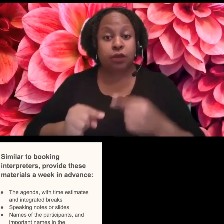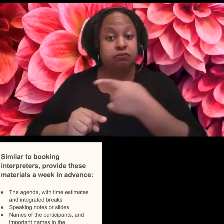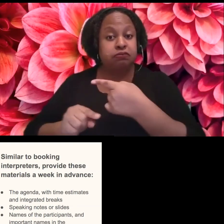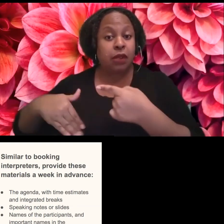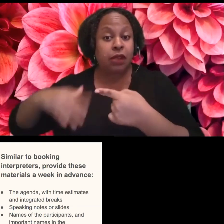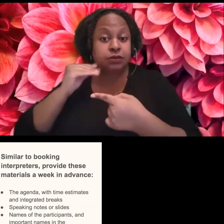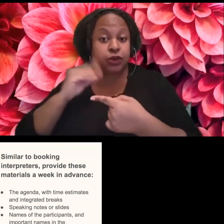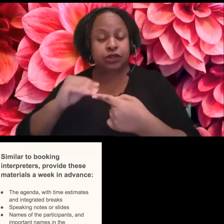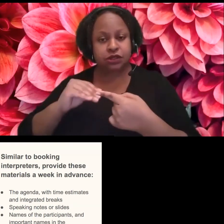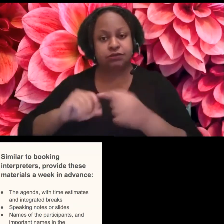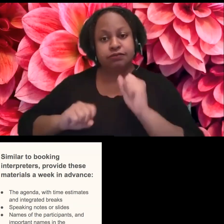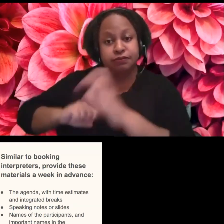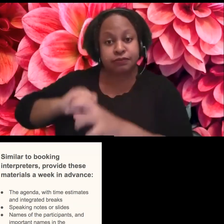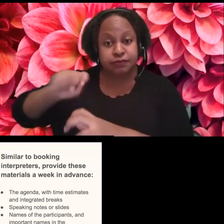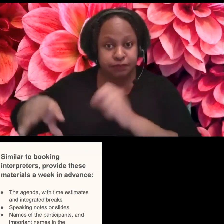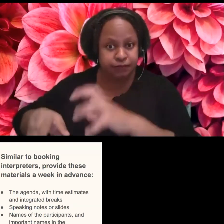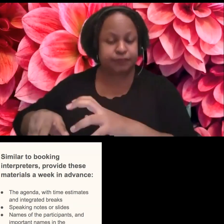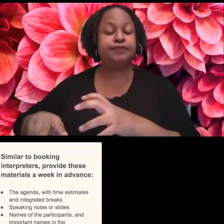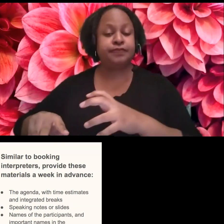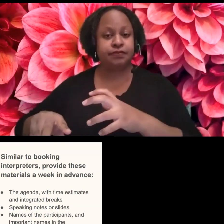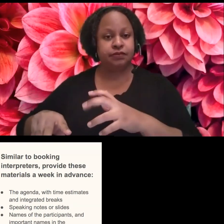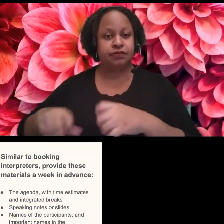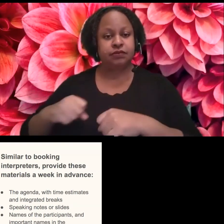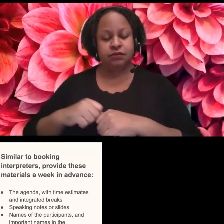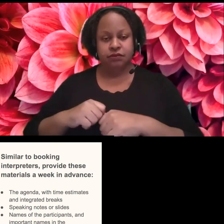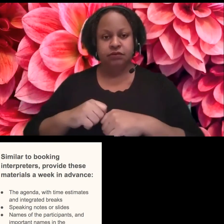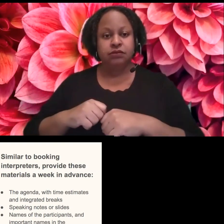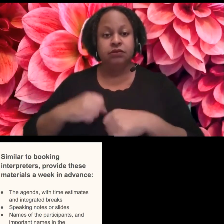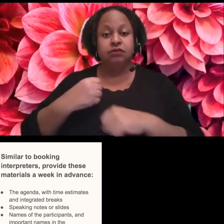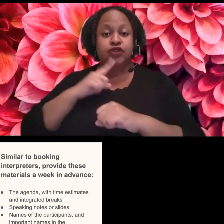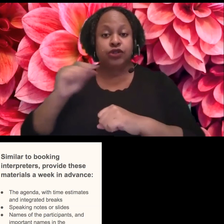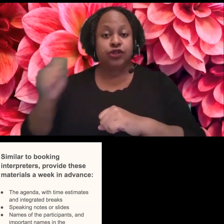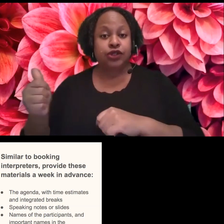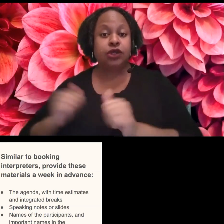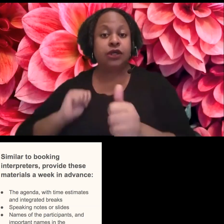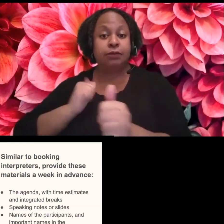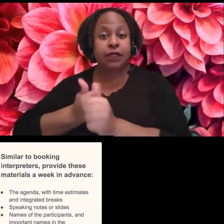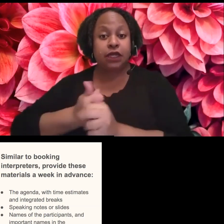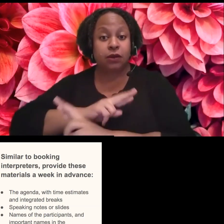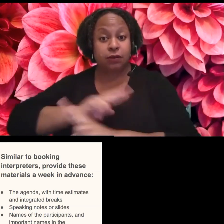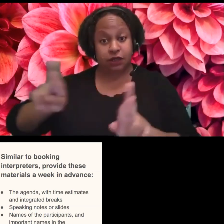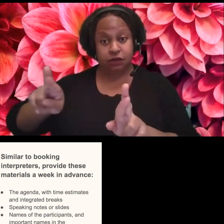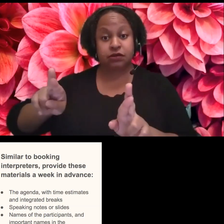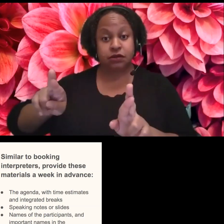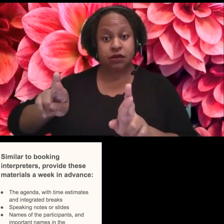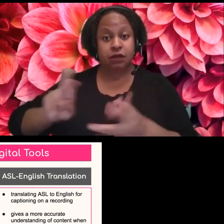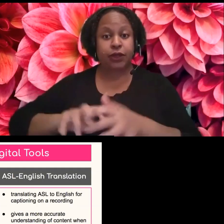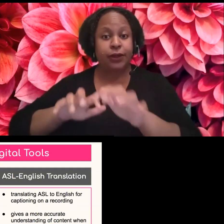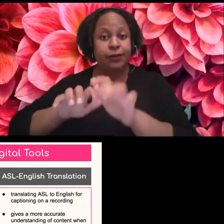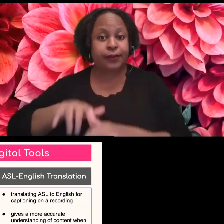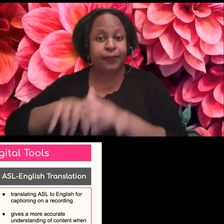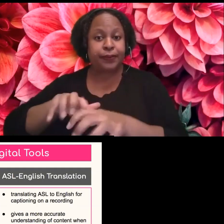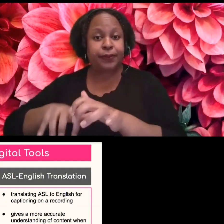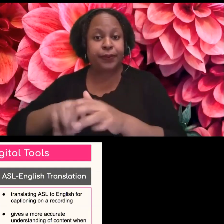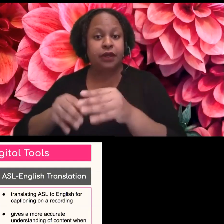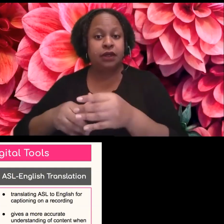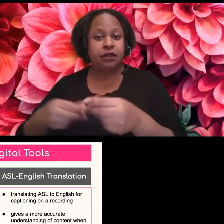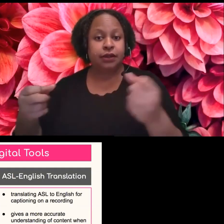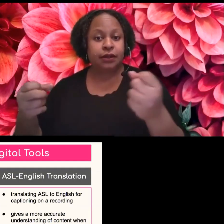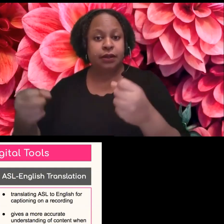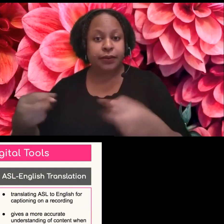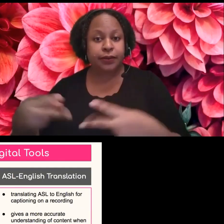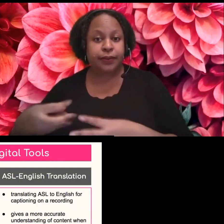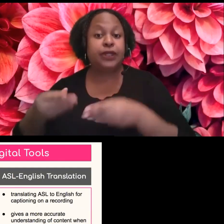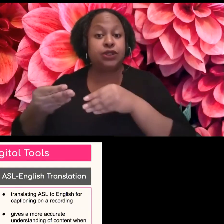um, just to make sure they're up to date on everything. And then just very